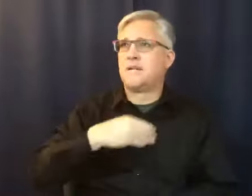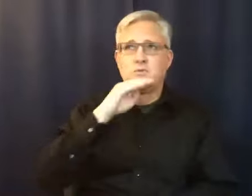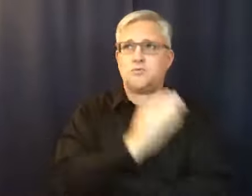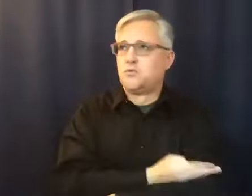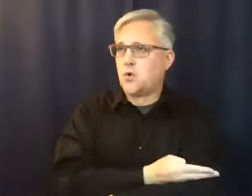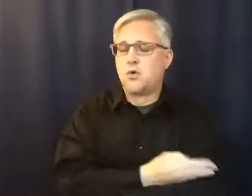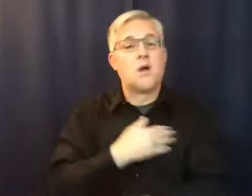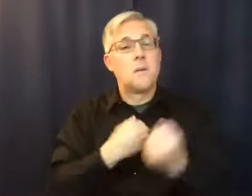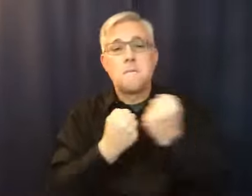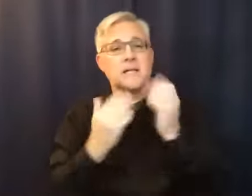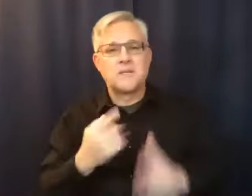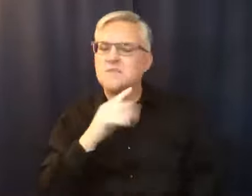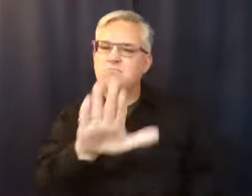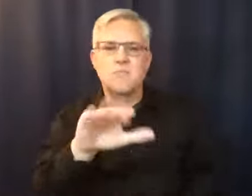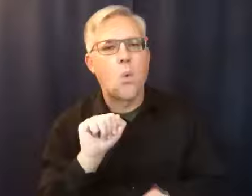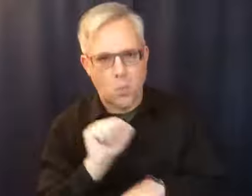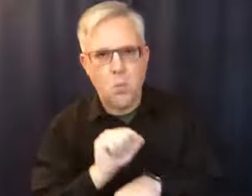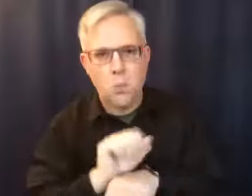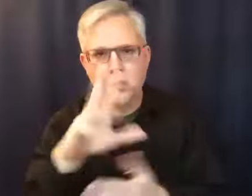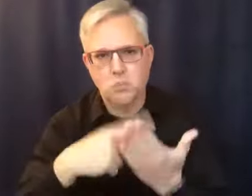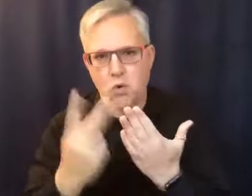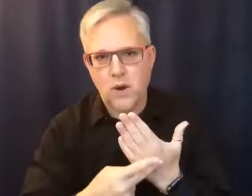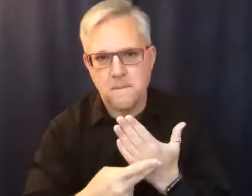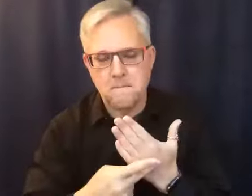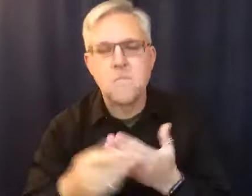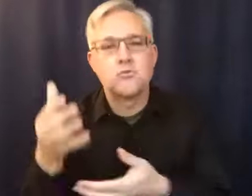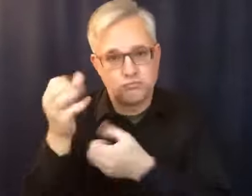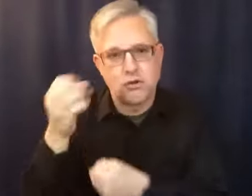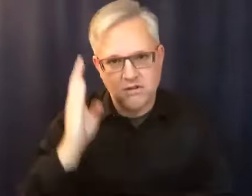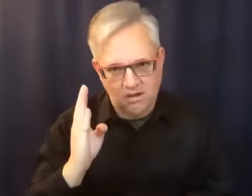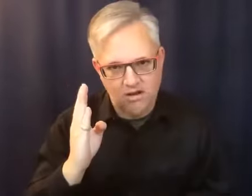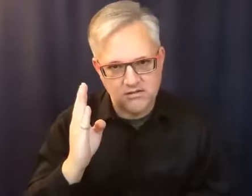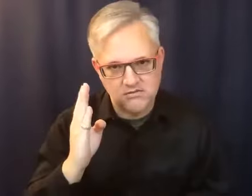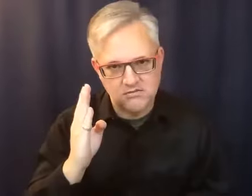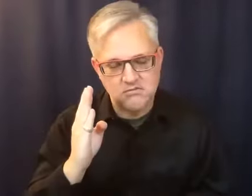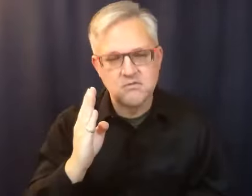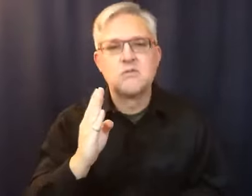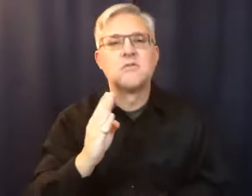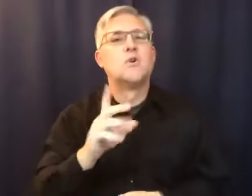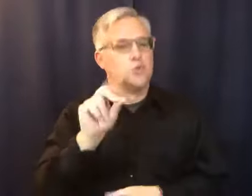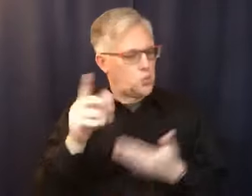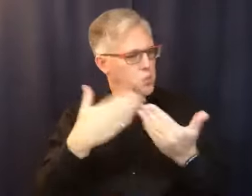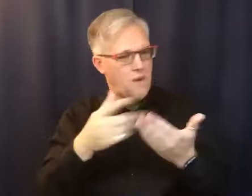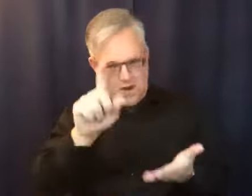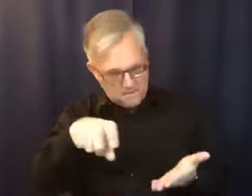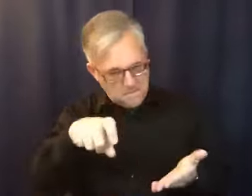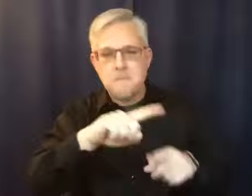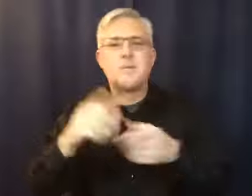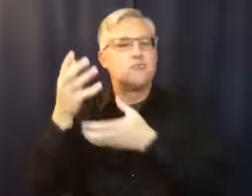Work your program. Trust God. Do what you have to do. Just trust God. And I watched my daughter